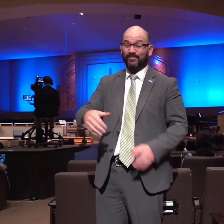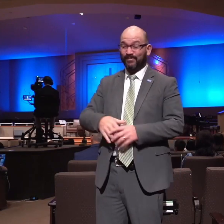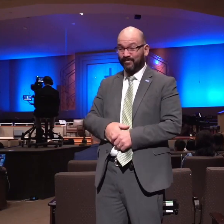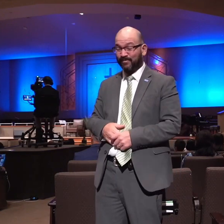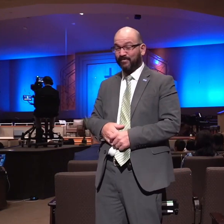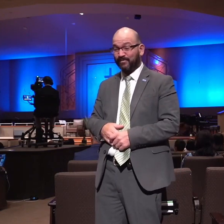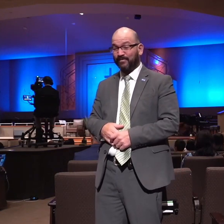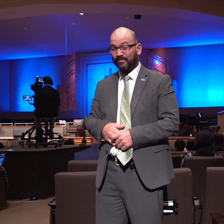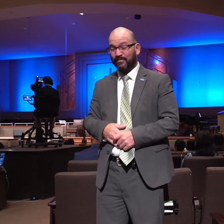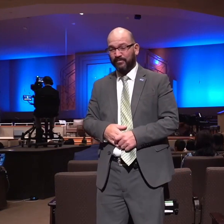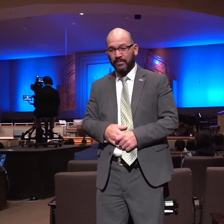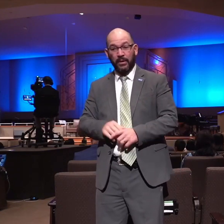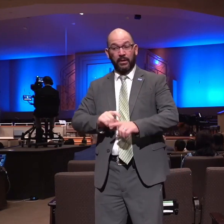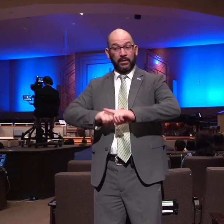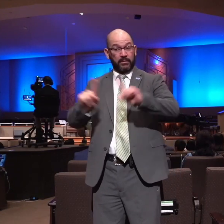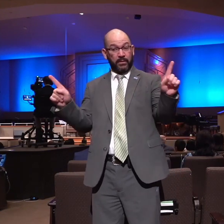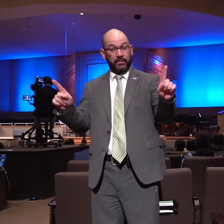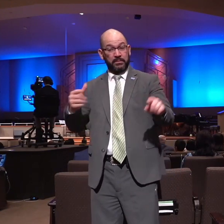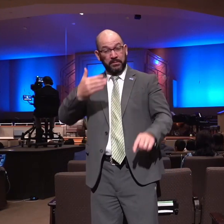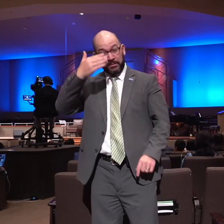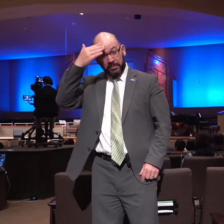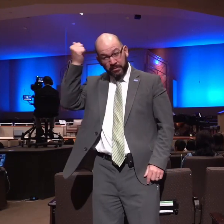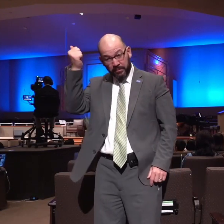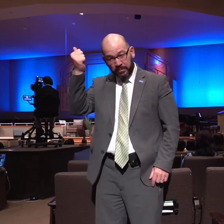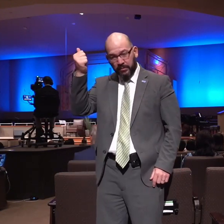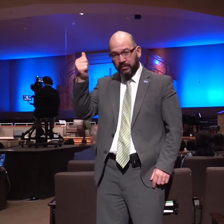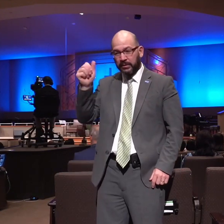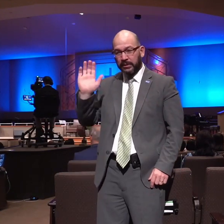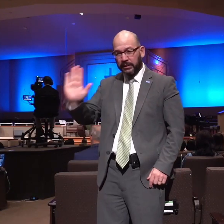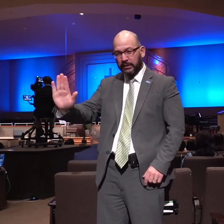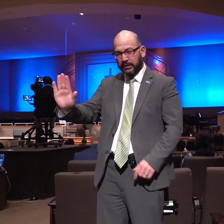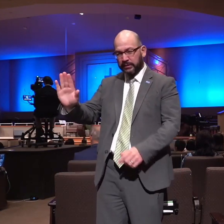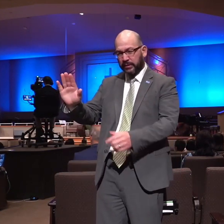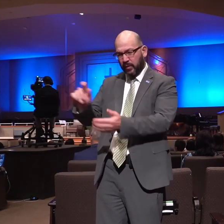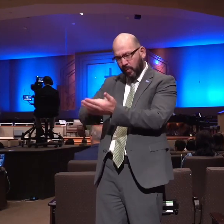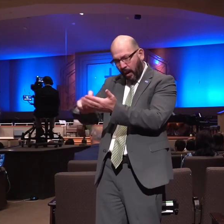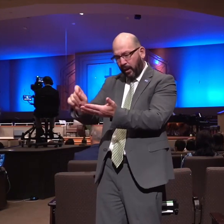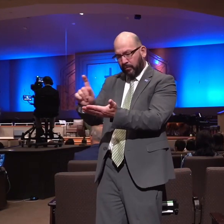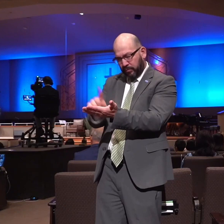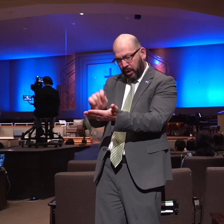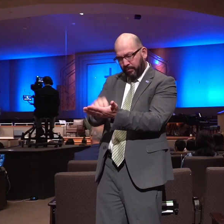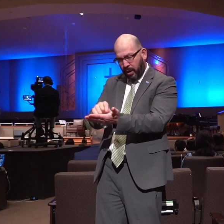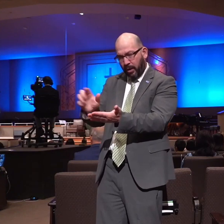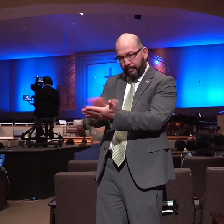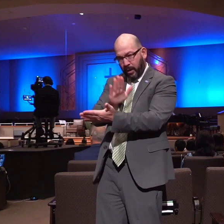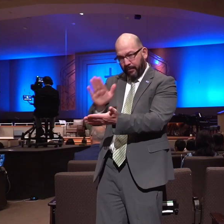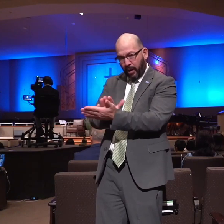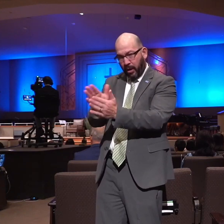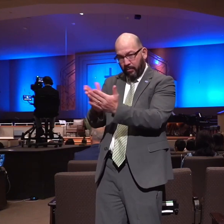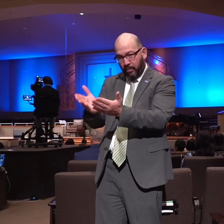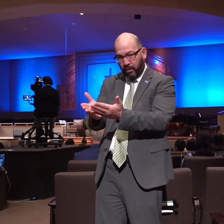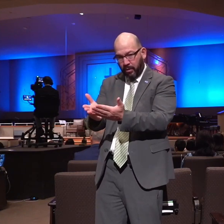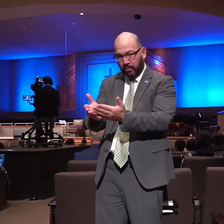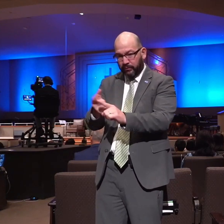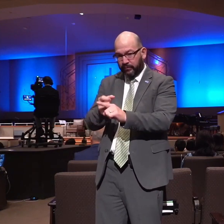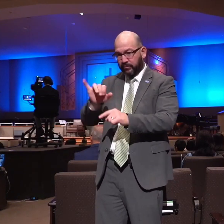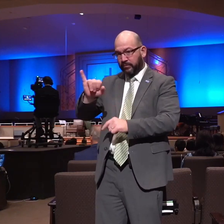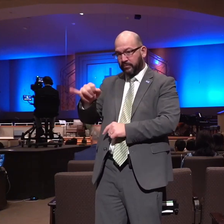and yet because of the publication of his journals by Jonathan Edwards those